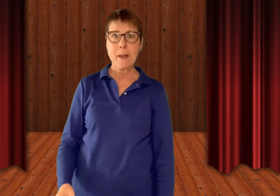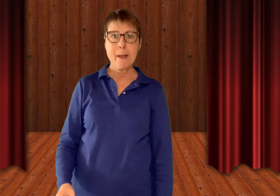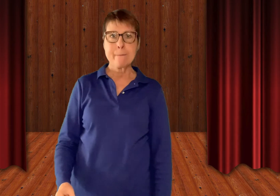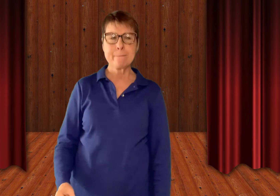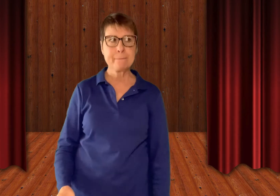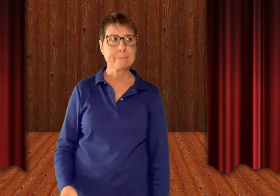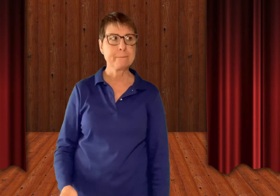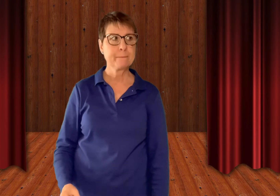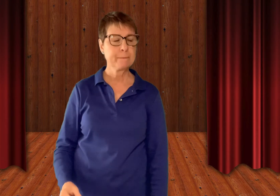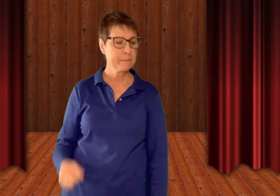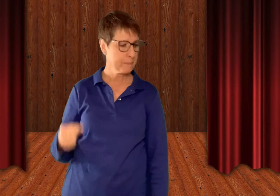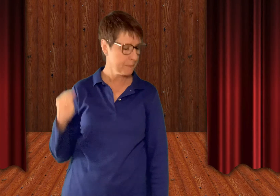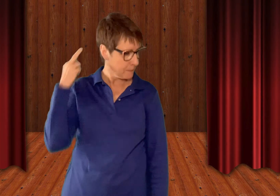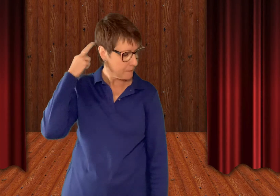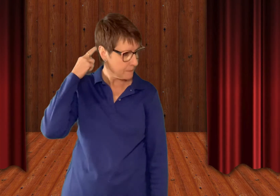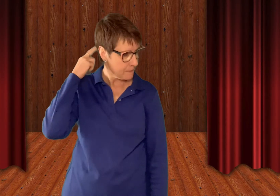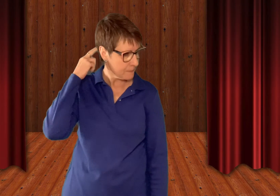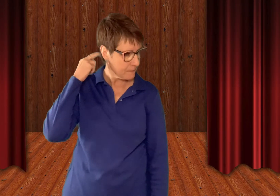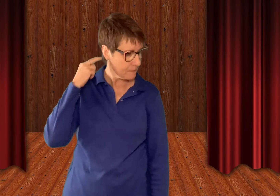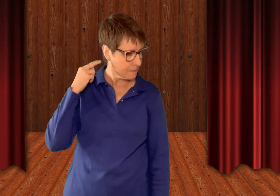is there something you could do to make it easier to blow up?